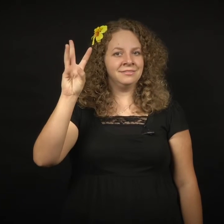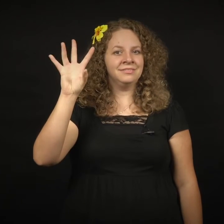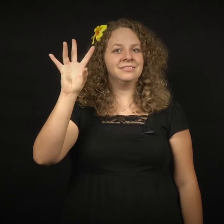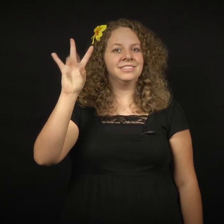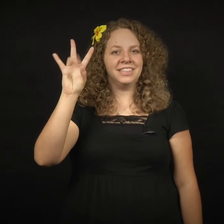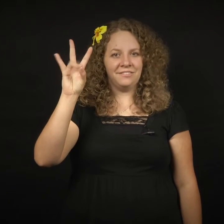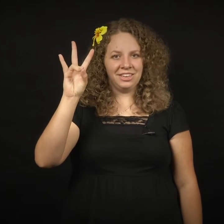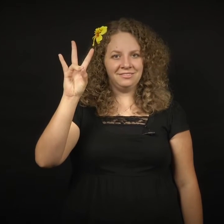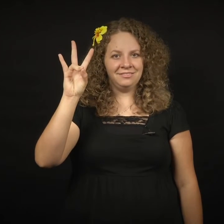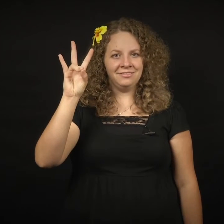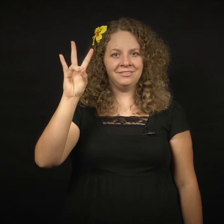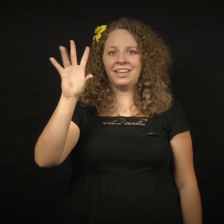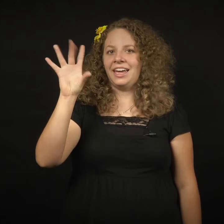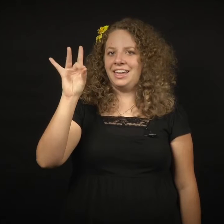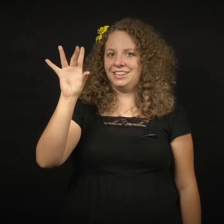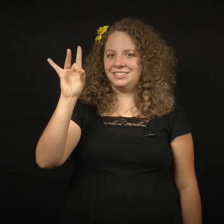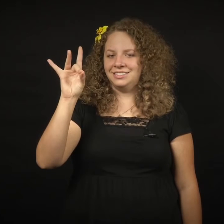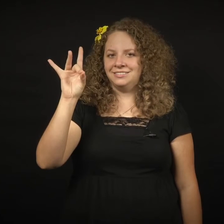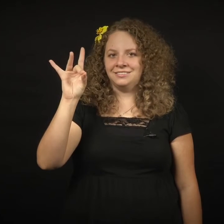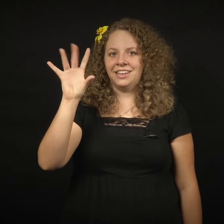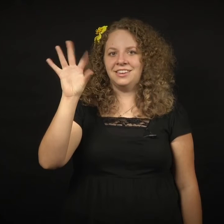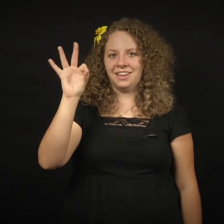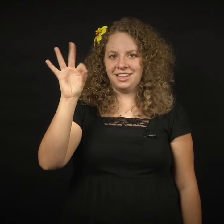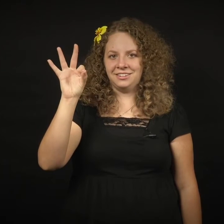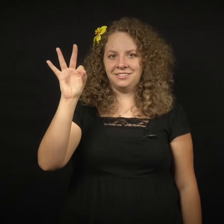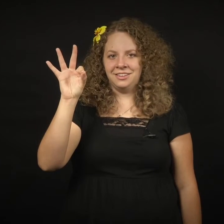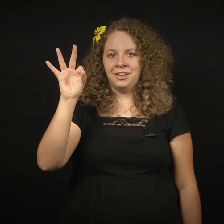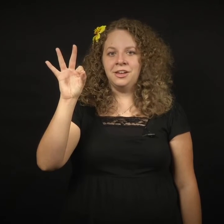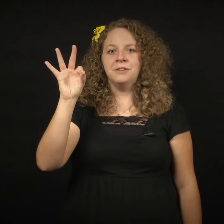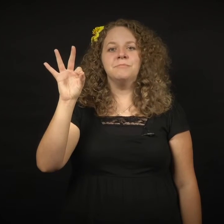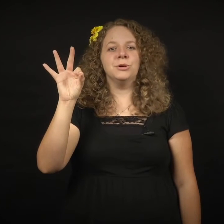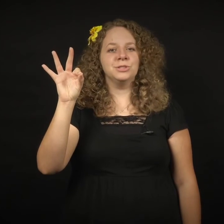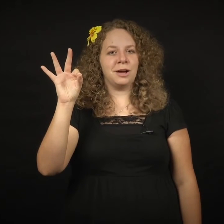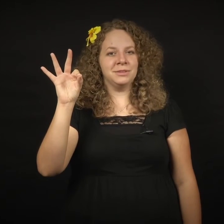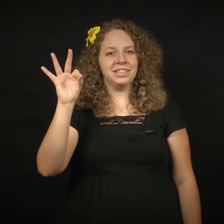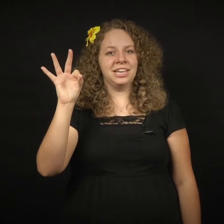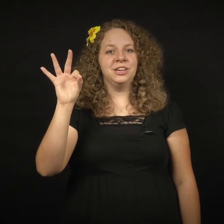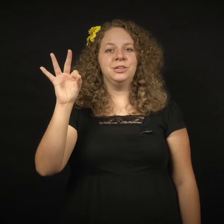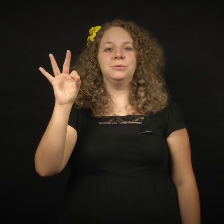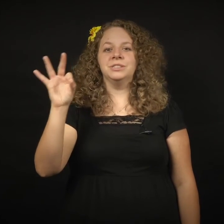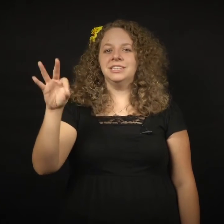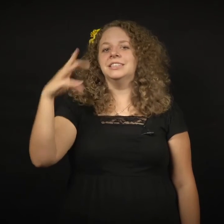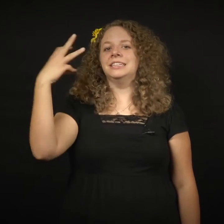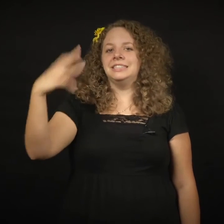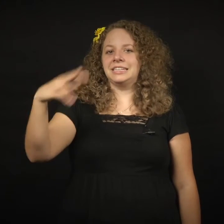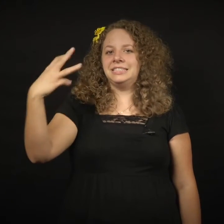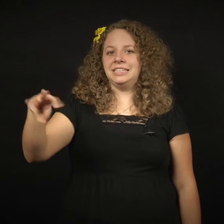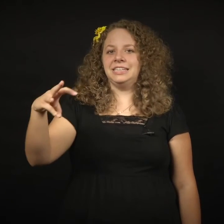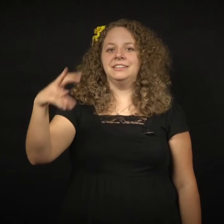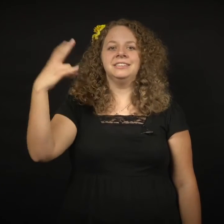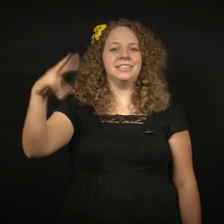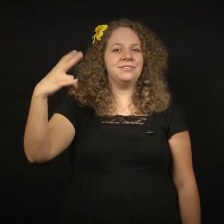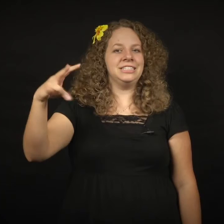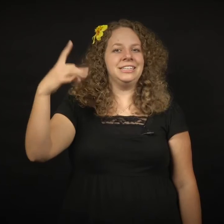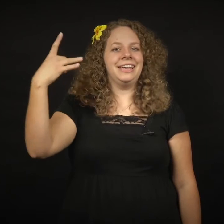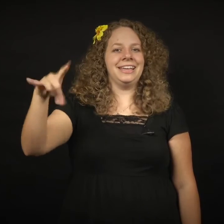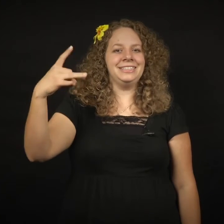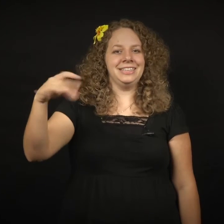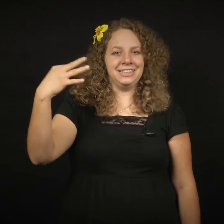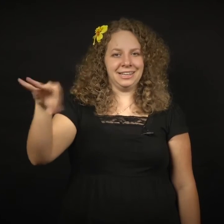7, 8, and 9. Most commonly, you will see the 16, 17, 18, and